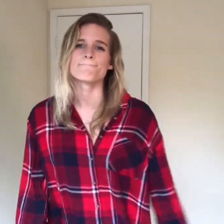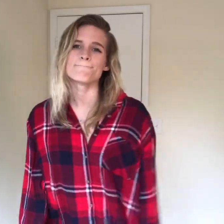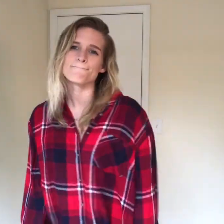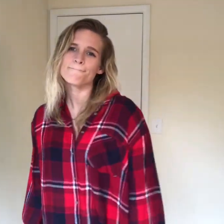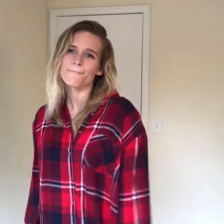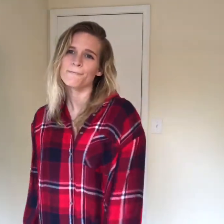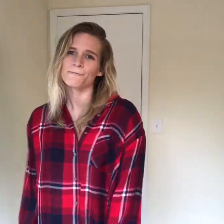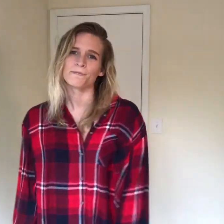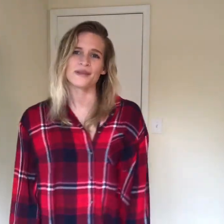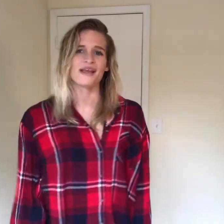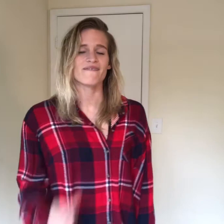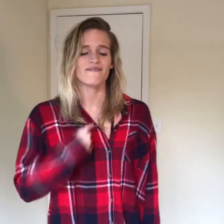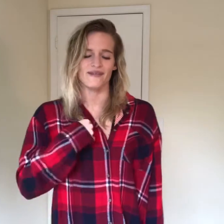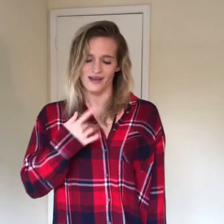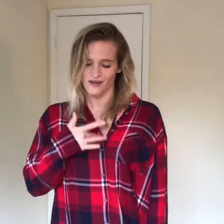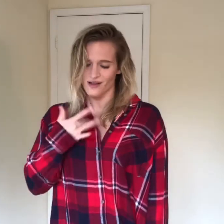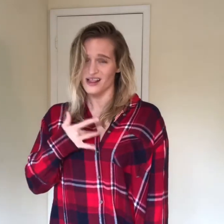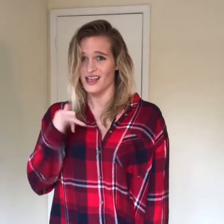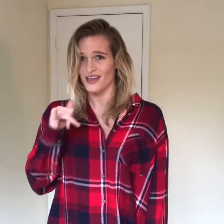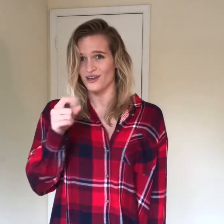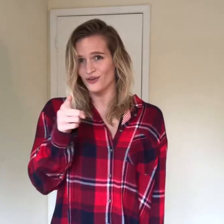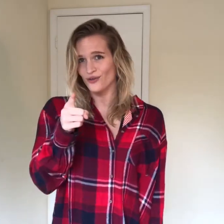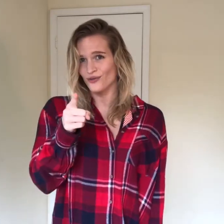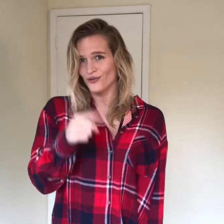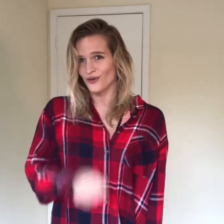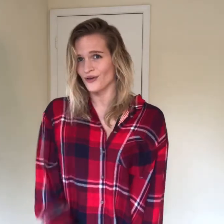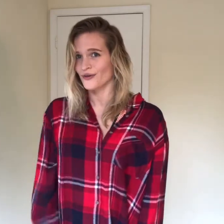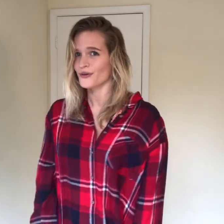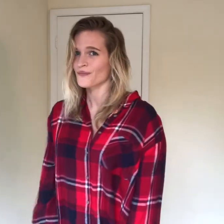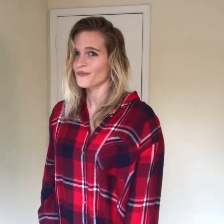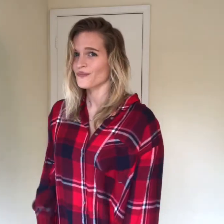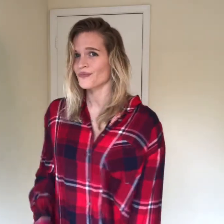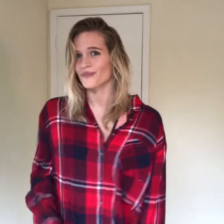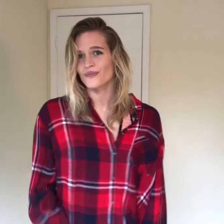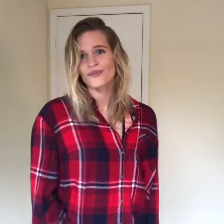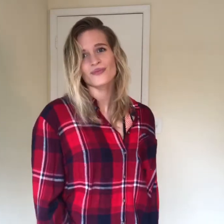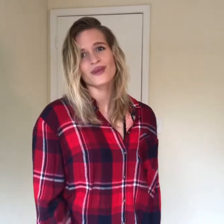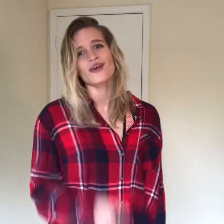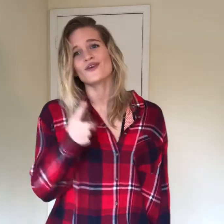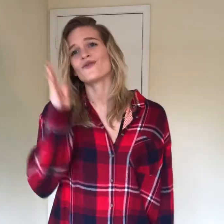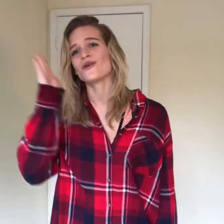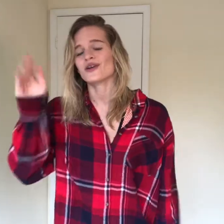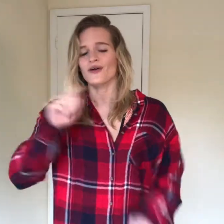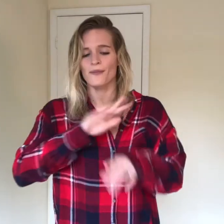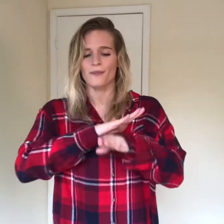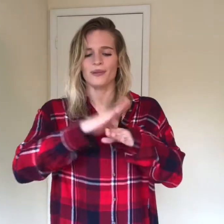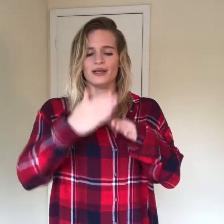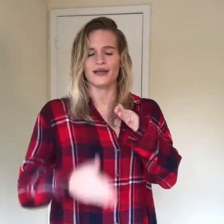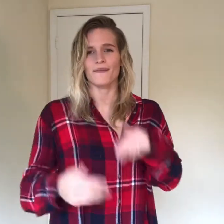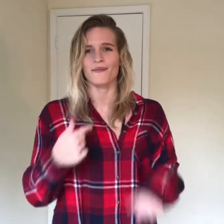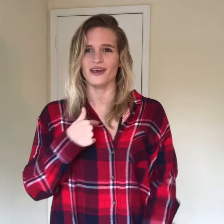And I felt like you You were complete me